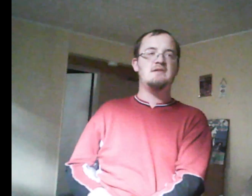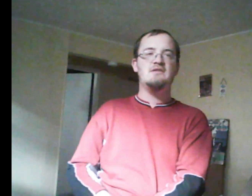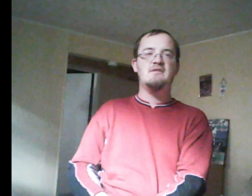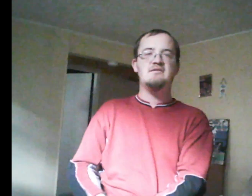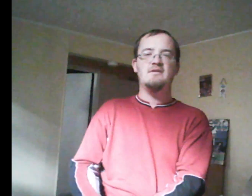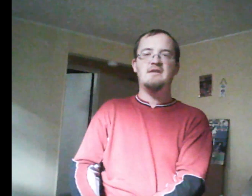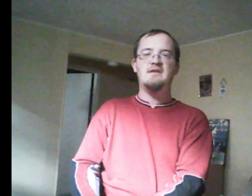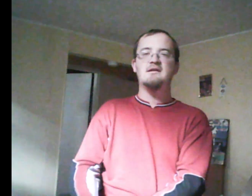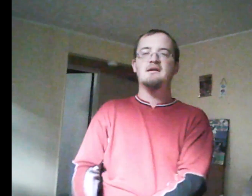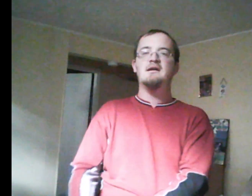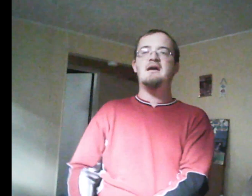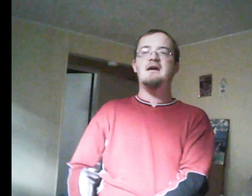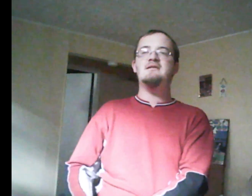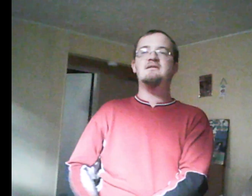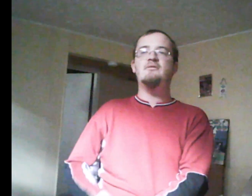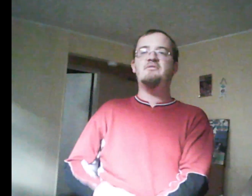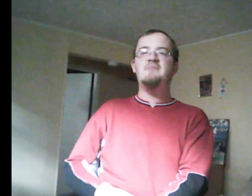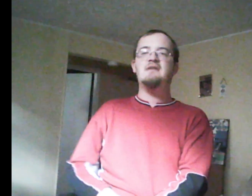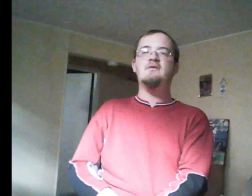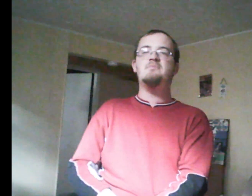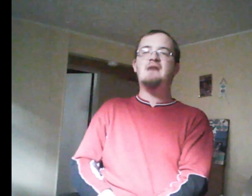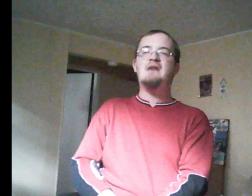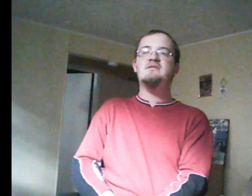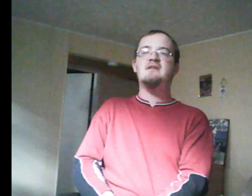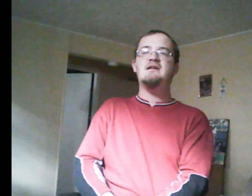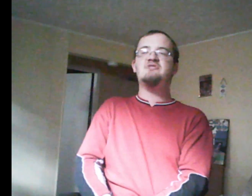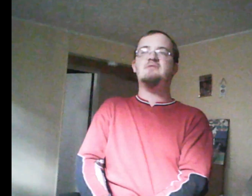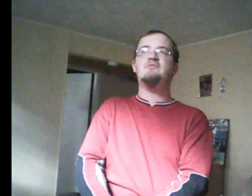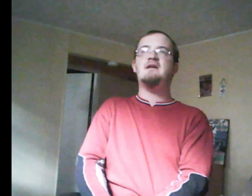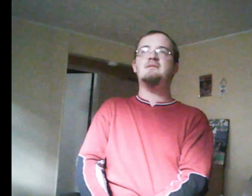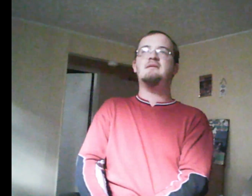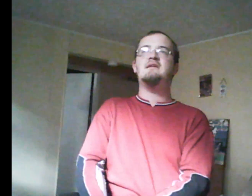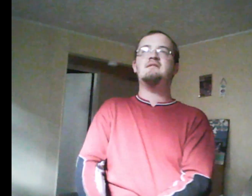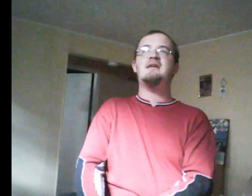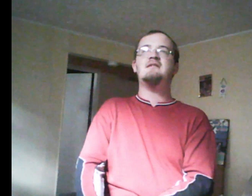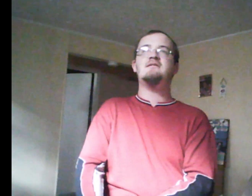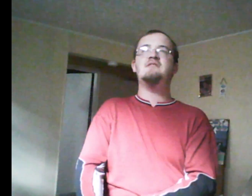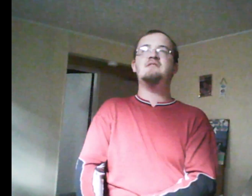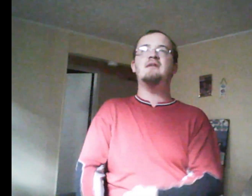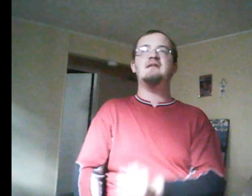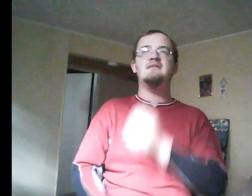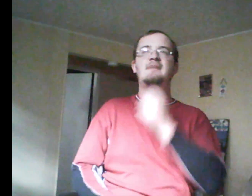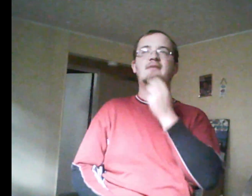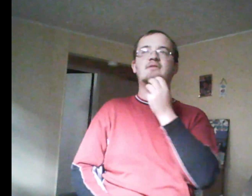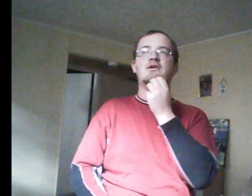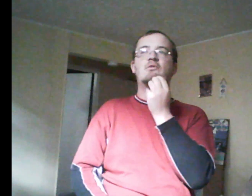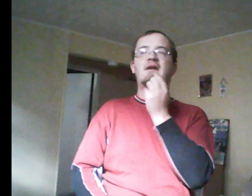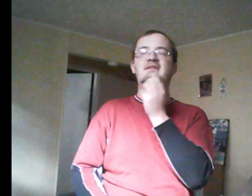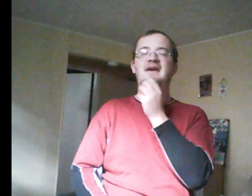Chris and all that. And, you know, with me going backwards and actually randomly seeing that seed duel I did about why the heck